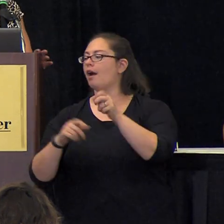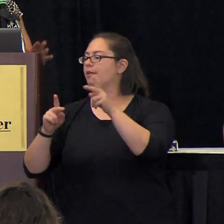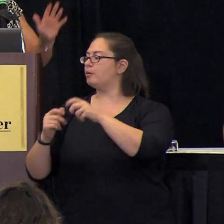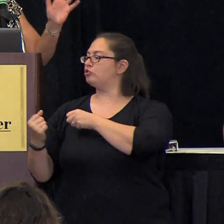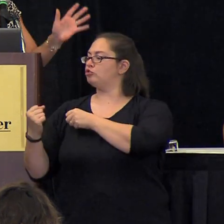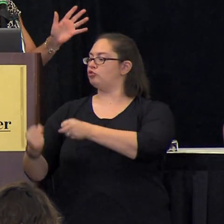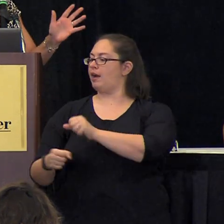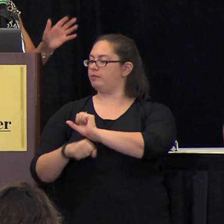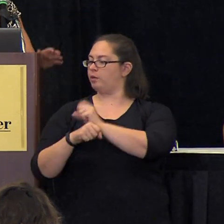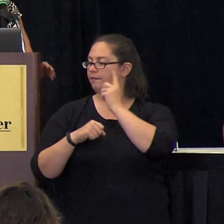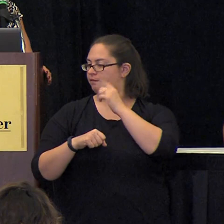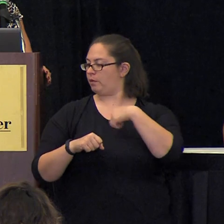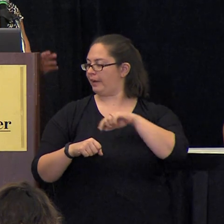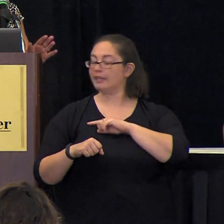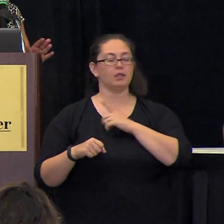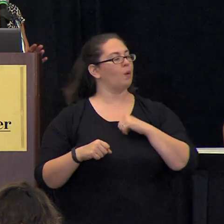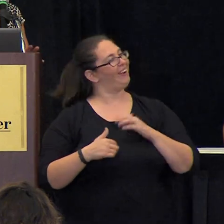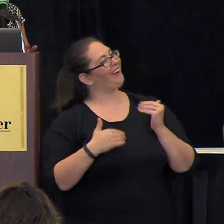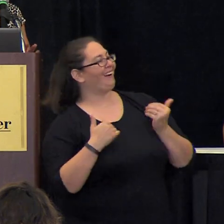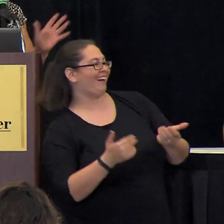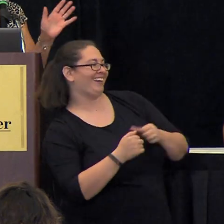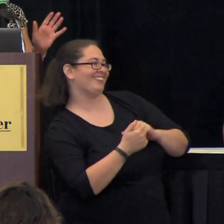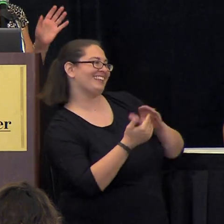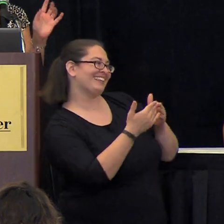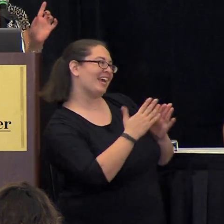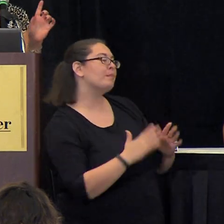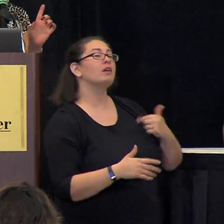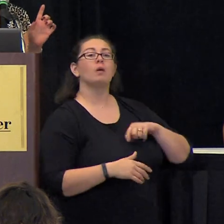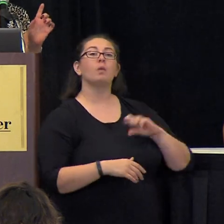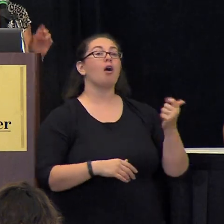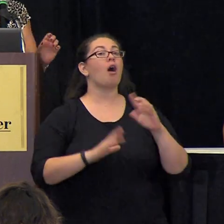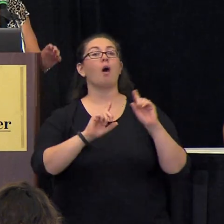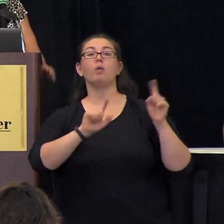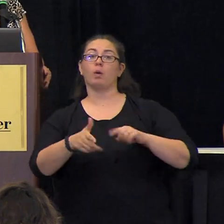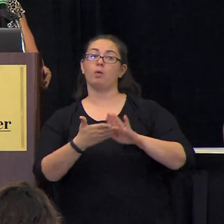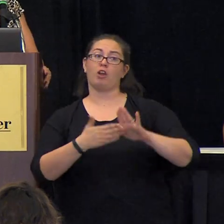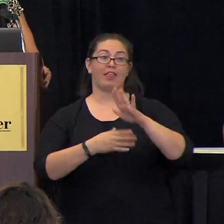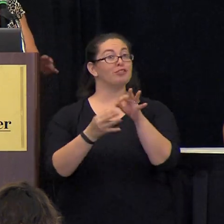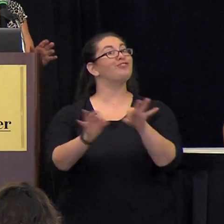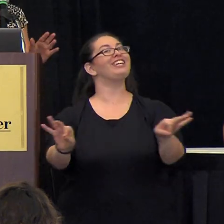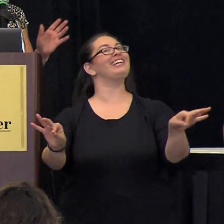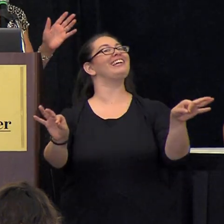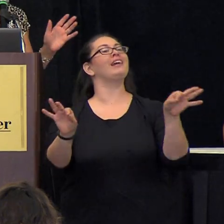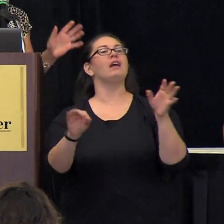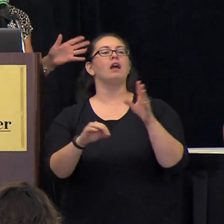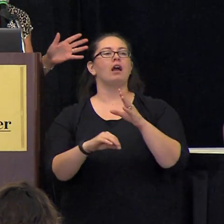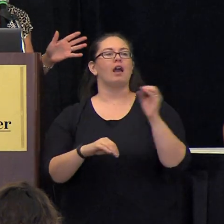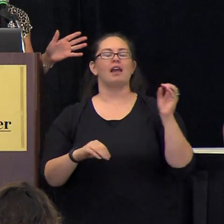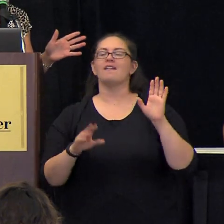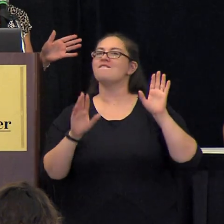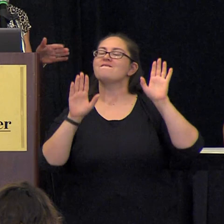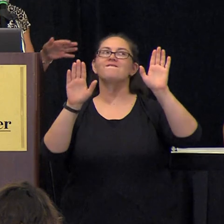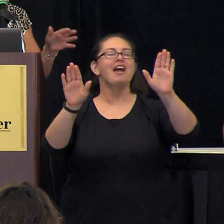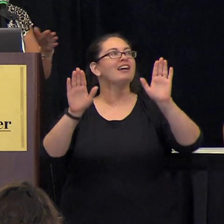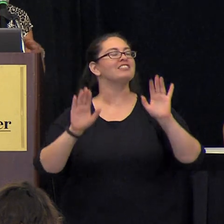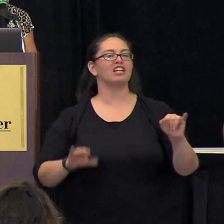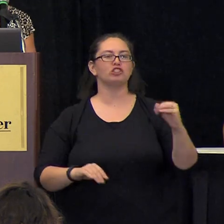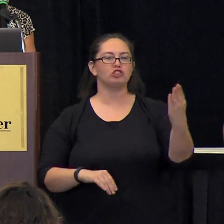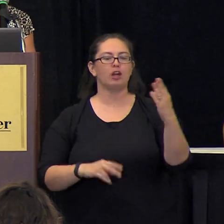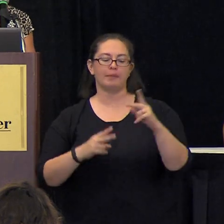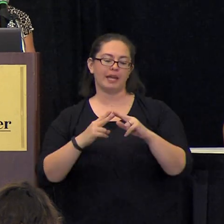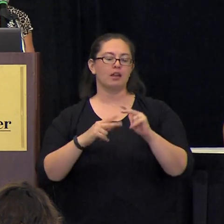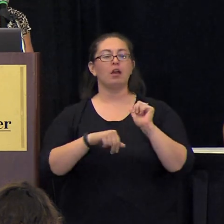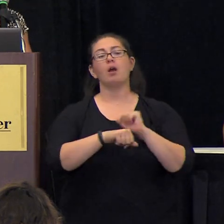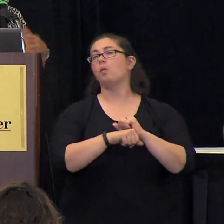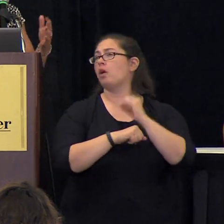we all get along with our neighbors we all go to college for free um we have fantastic jobs that we can either